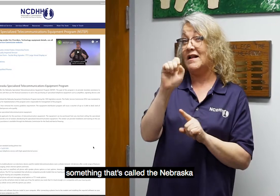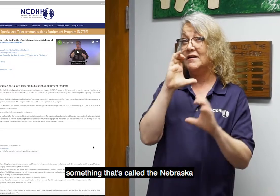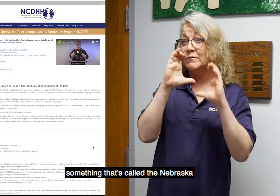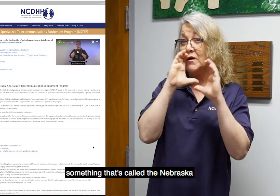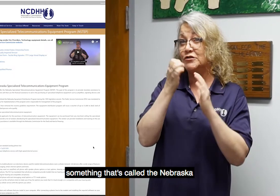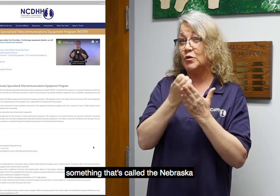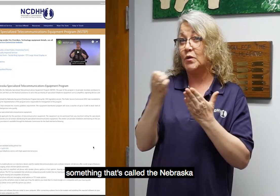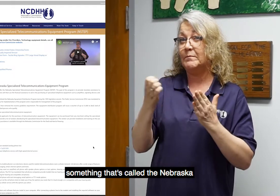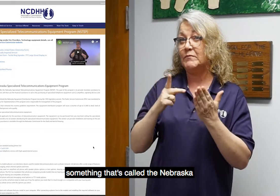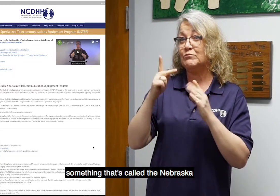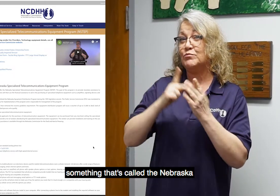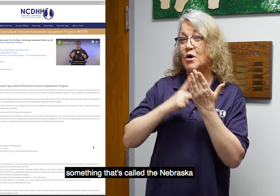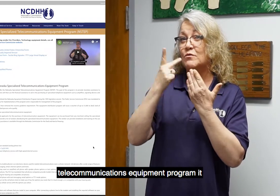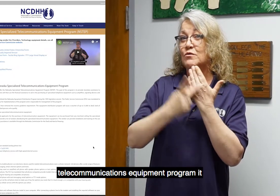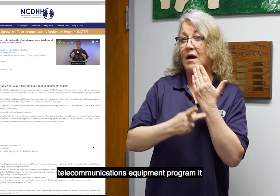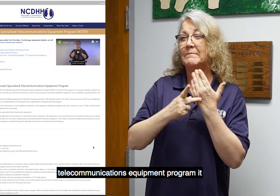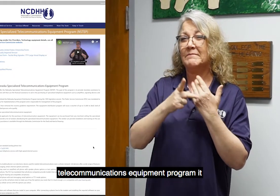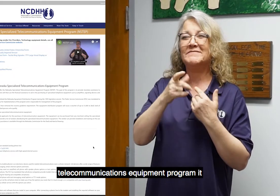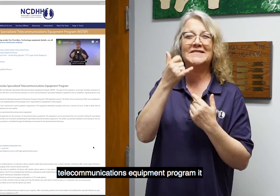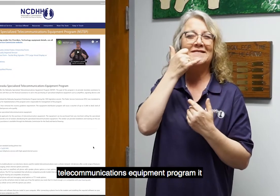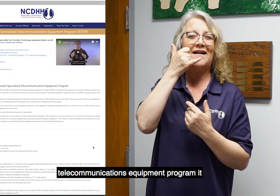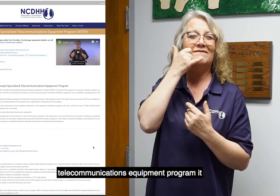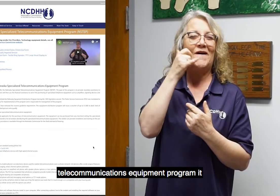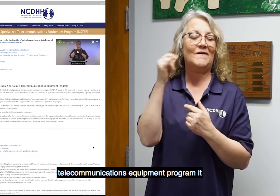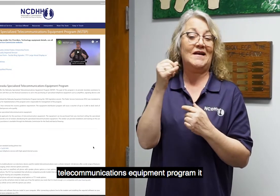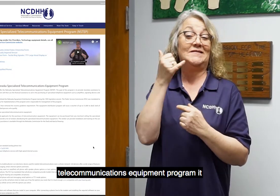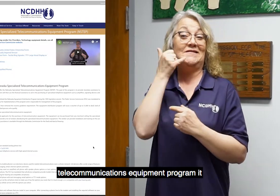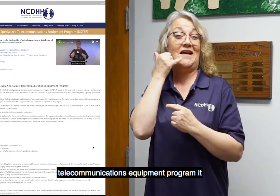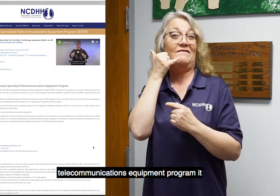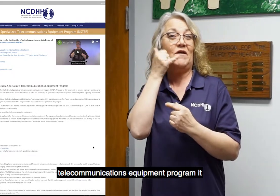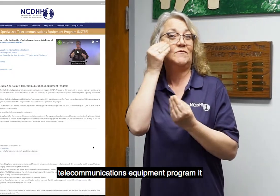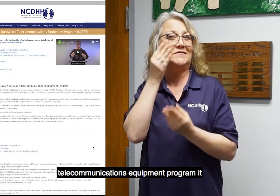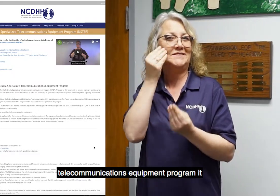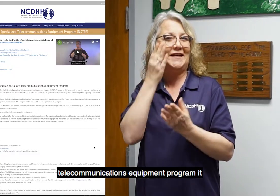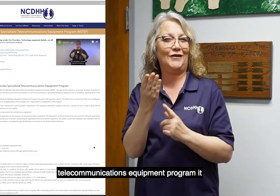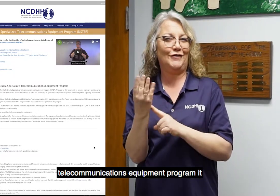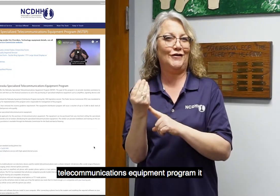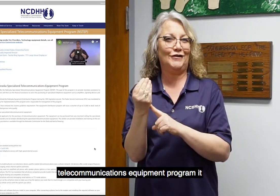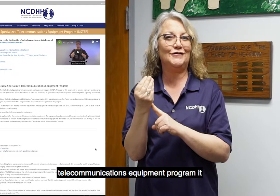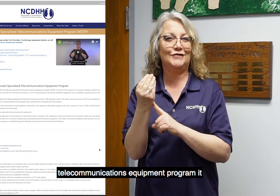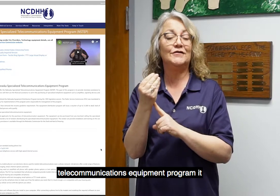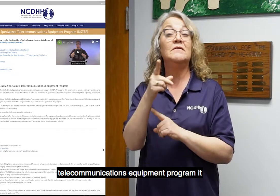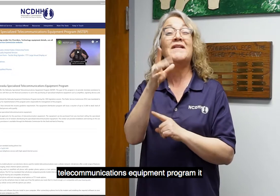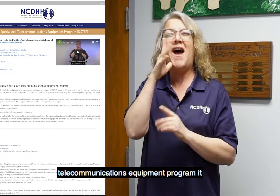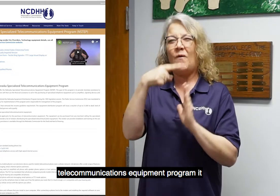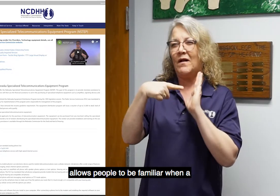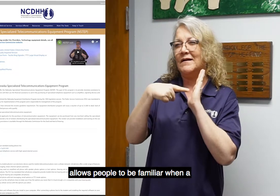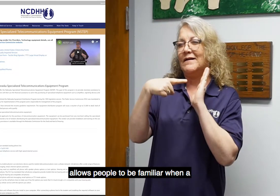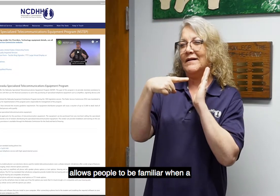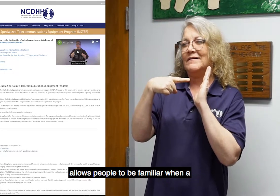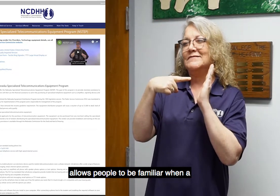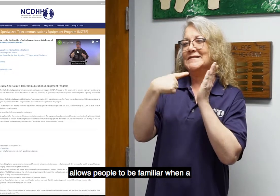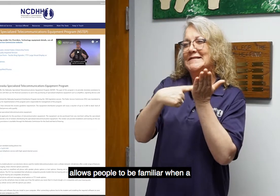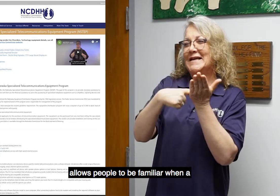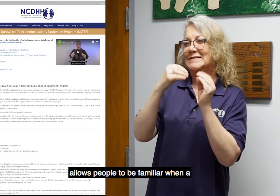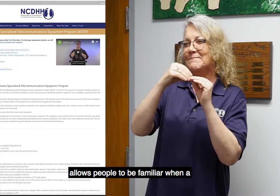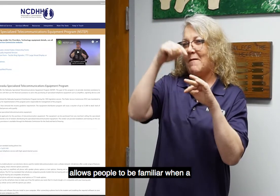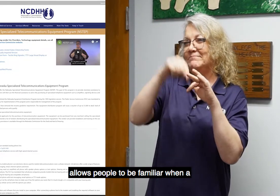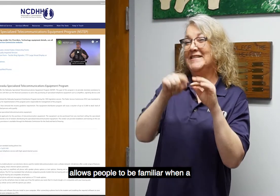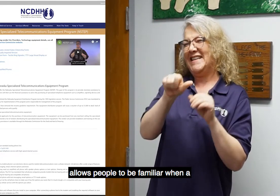Nebraska Telecommunications Equipment Program. It allows people to be